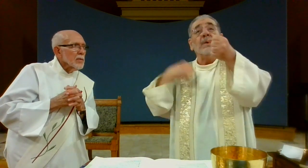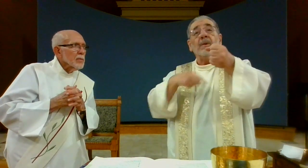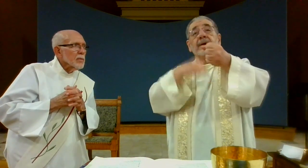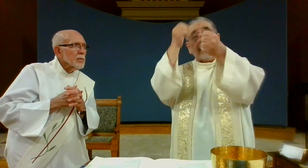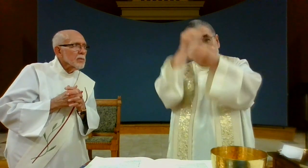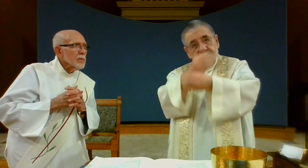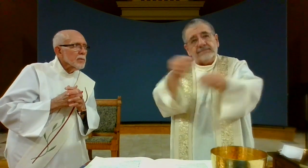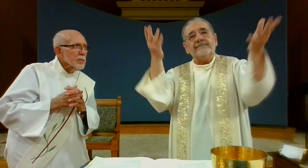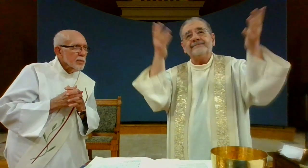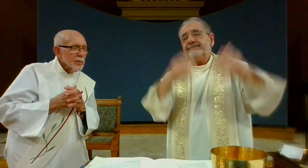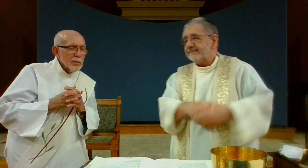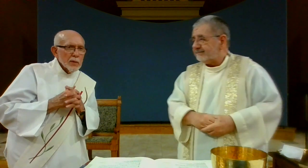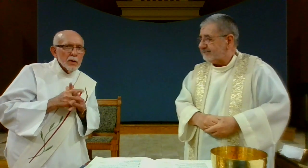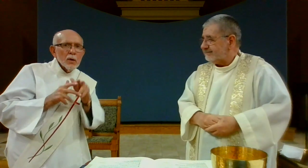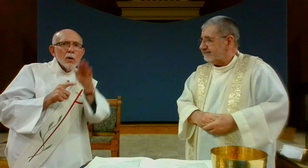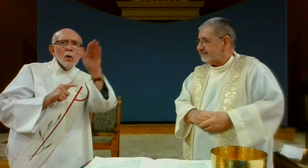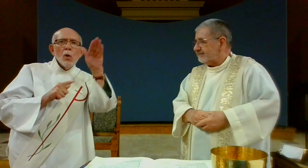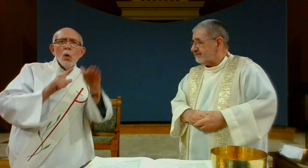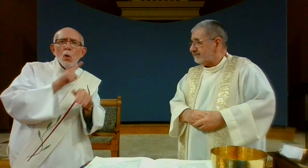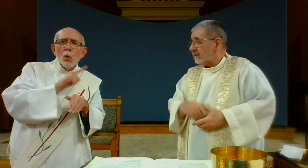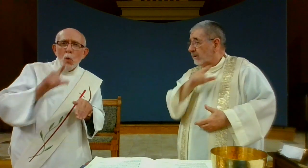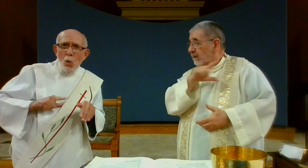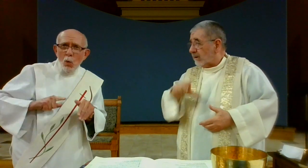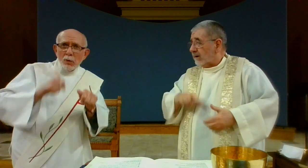Now, we proclaim the mystery of our faith.